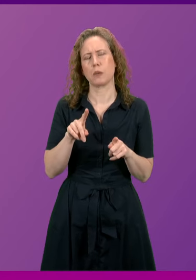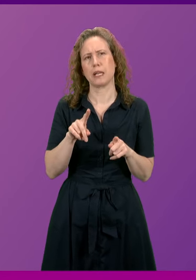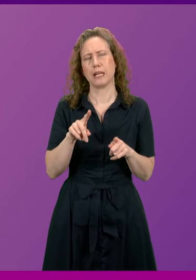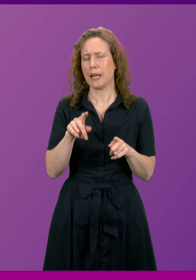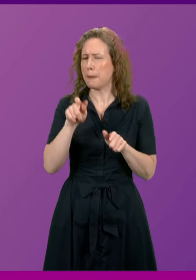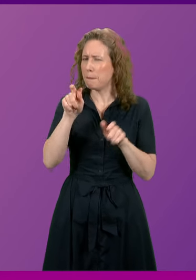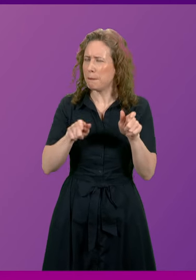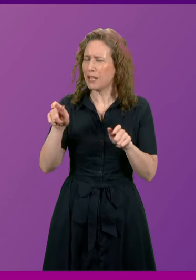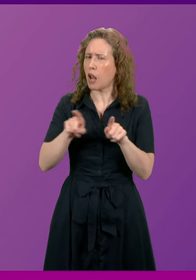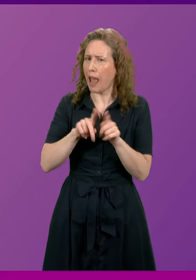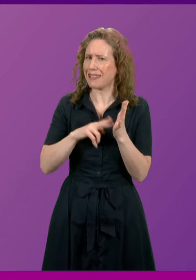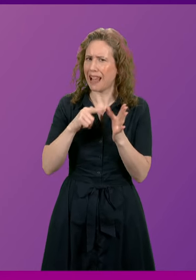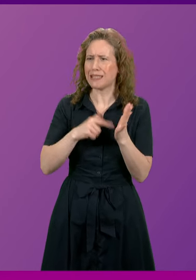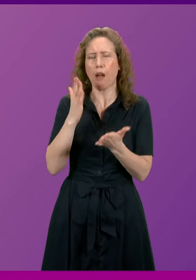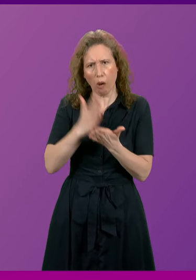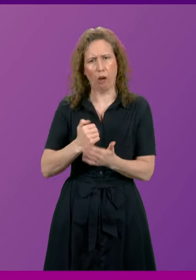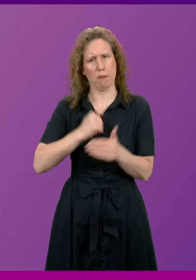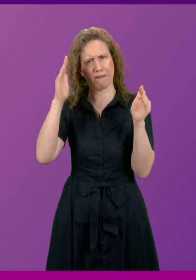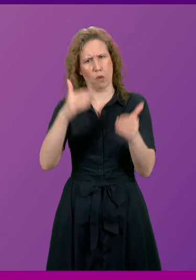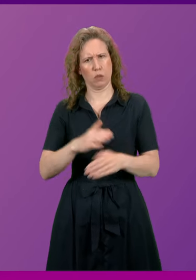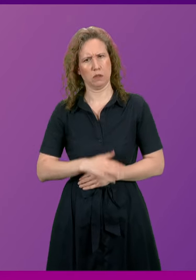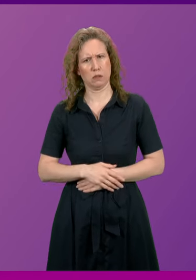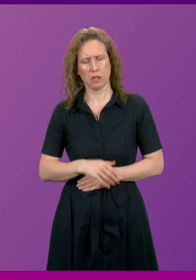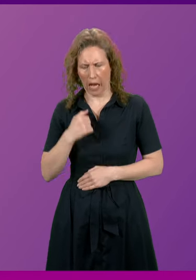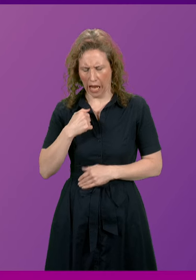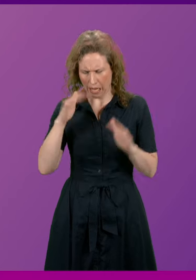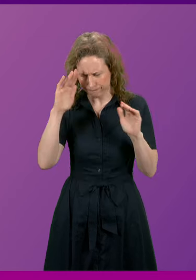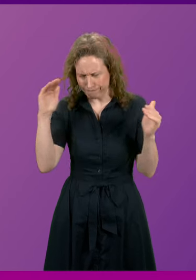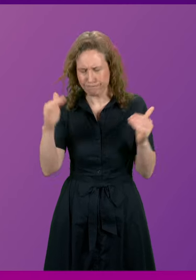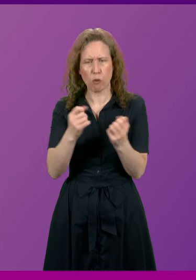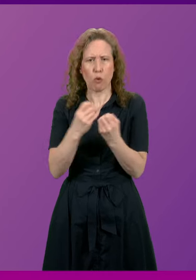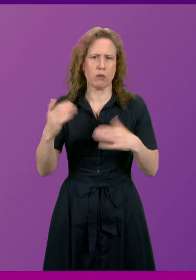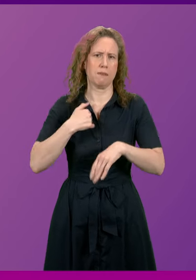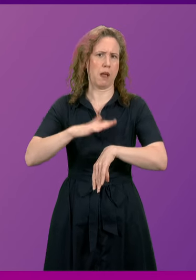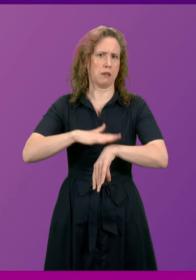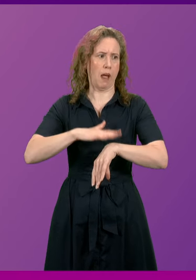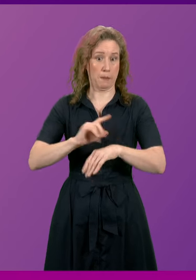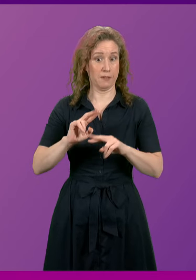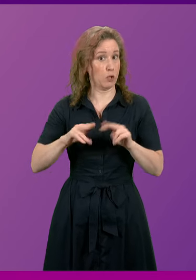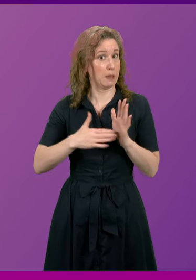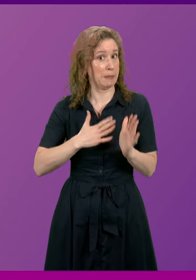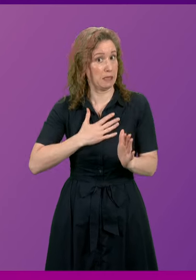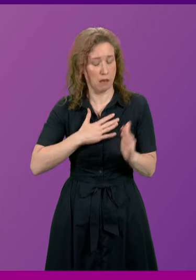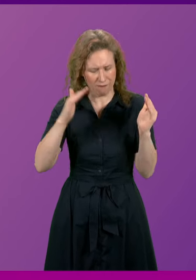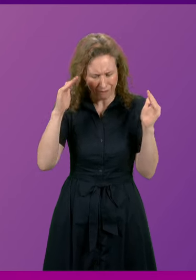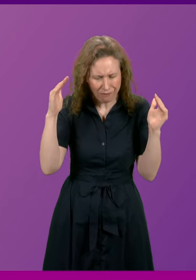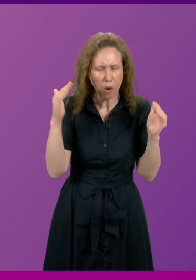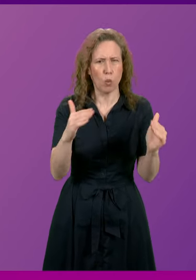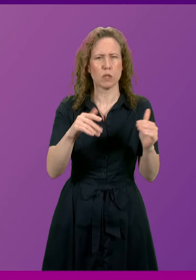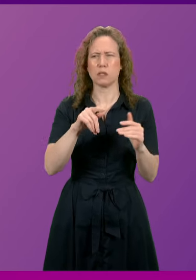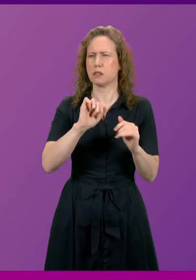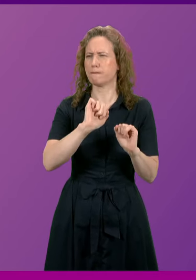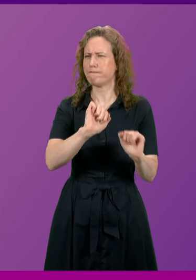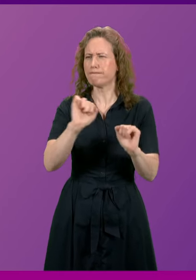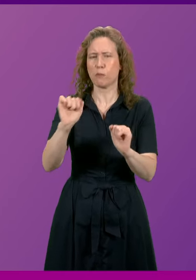patients like Natalie are my focus. I'm spending a huge amount of my time as First Minister focusing on the